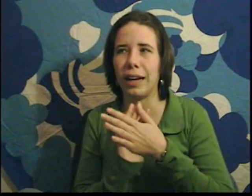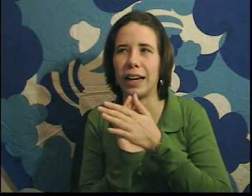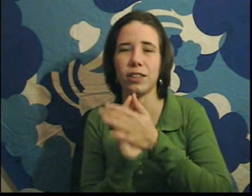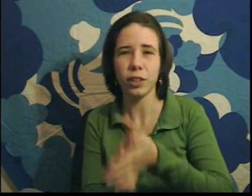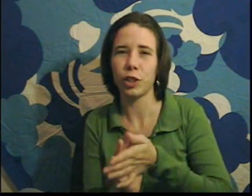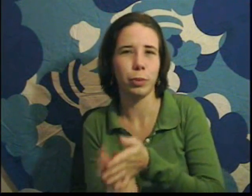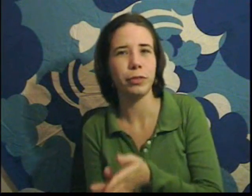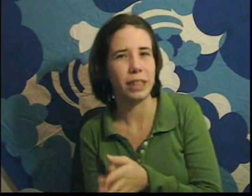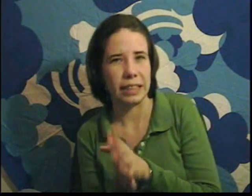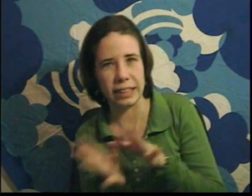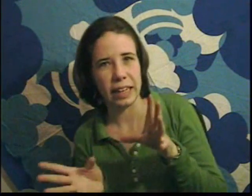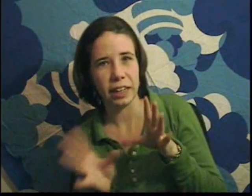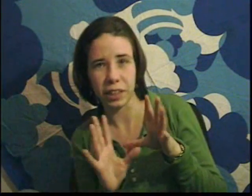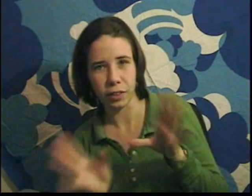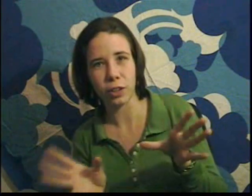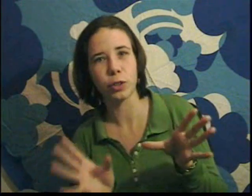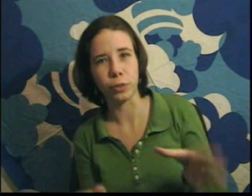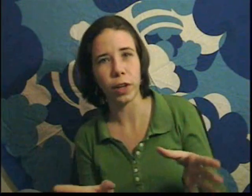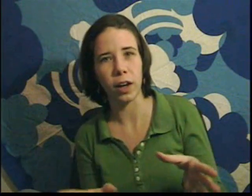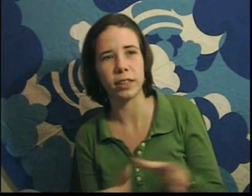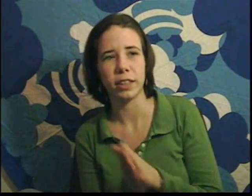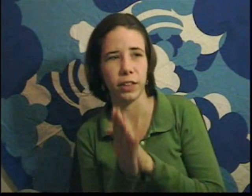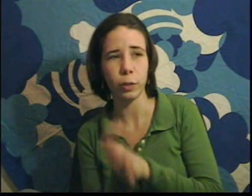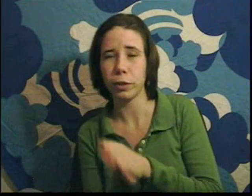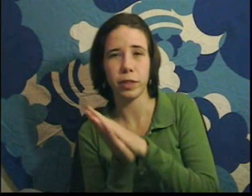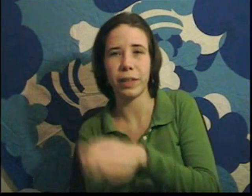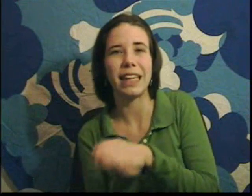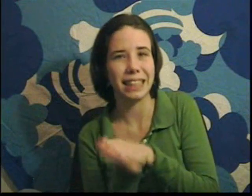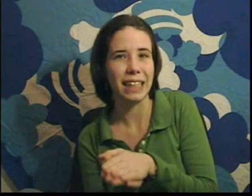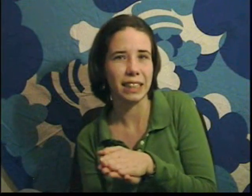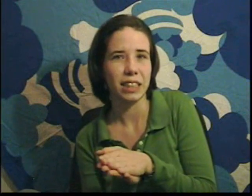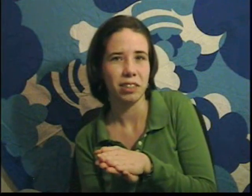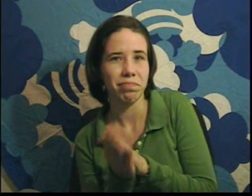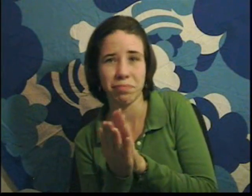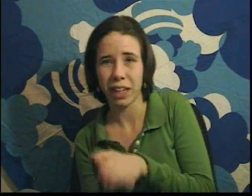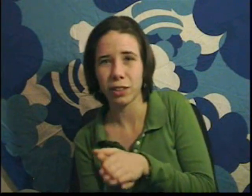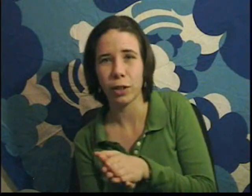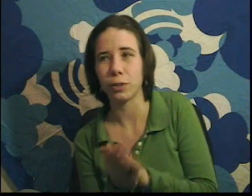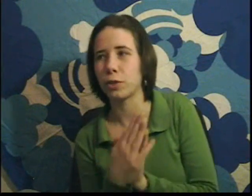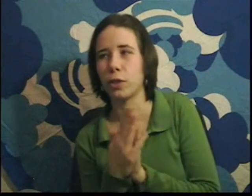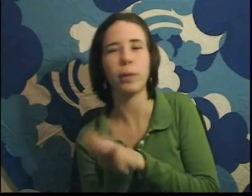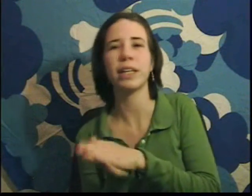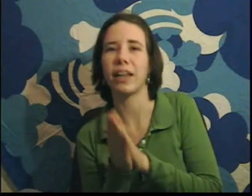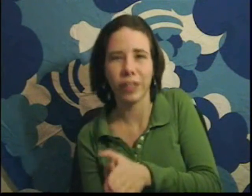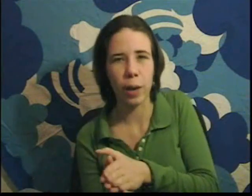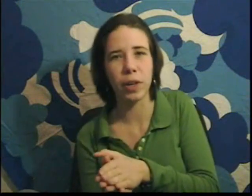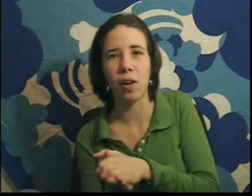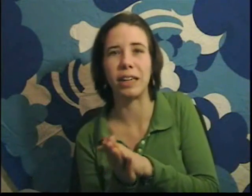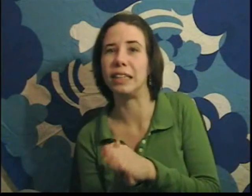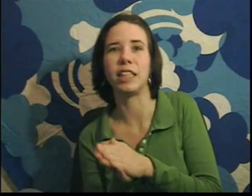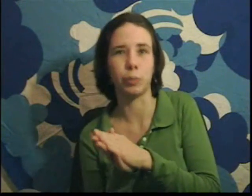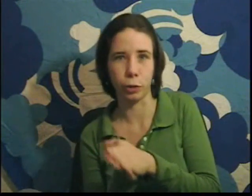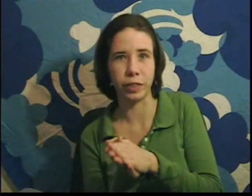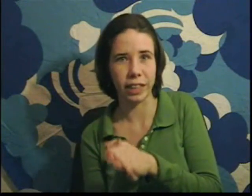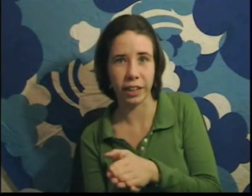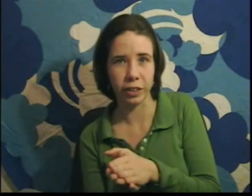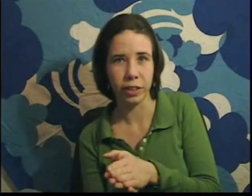As long as your proof doesn't contain any logical flaws, if you prove something, that's it. Case closed. No one can ever come along and disprove it later.